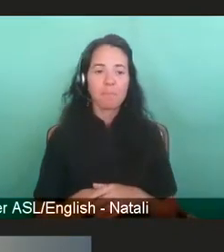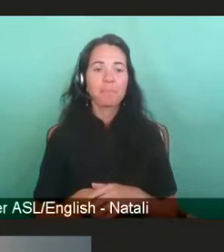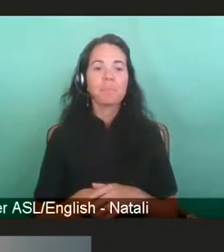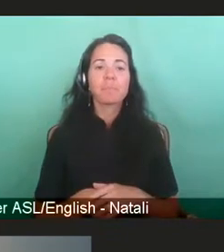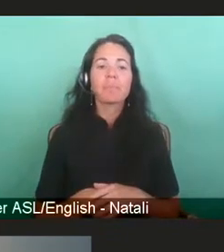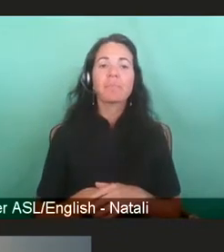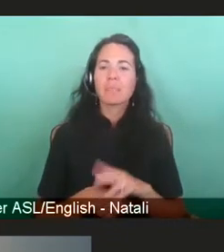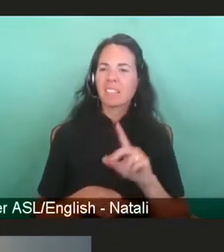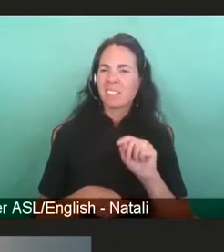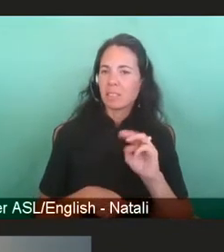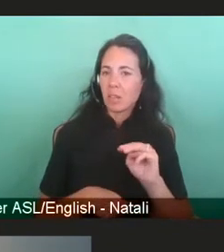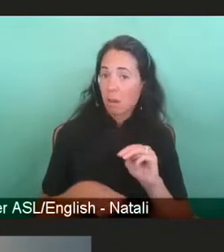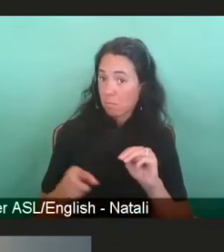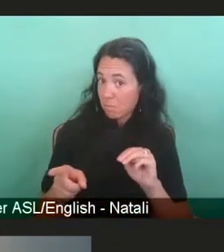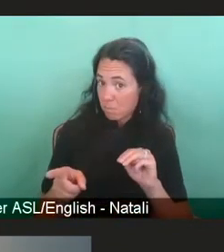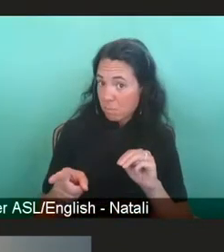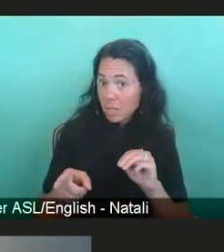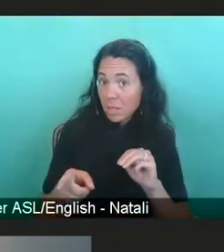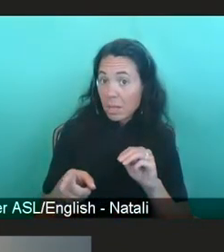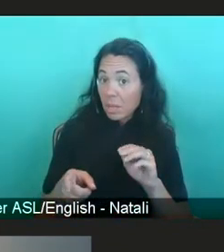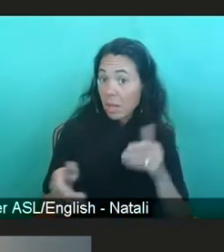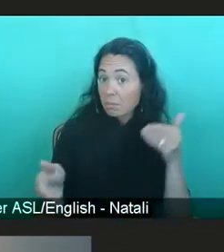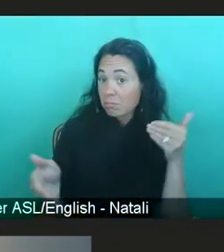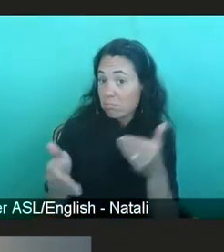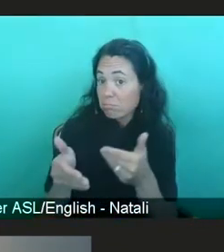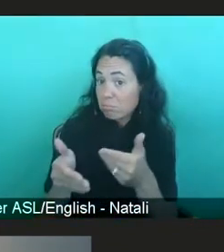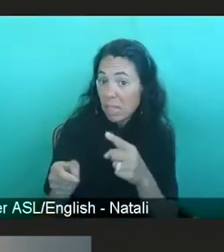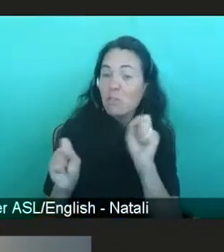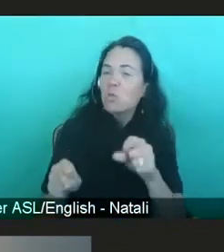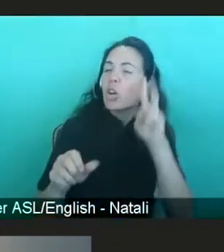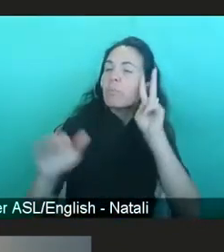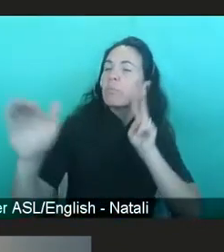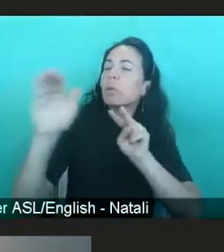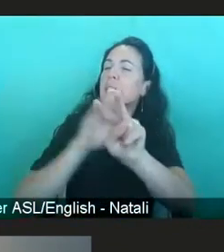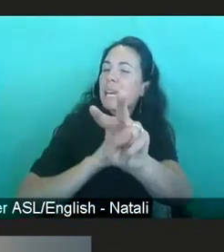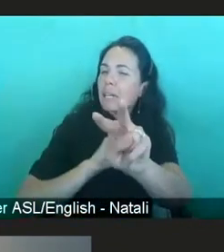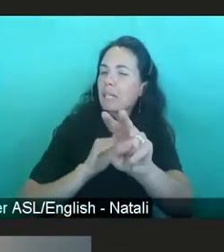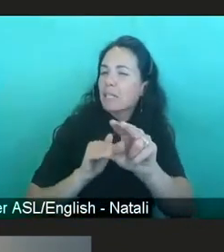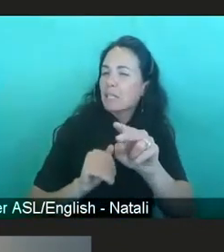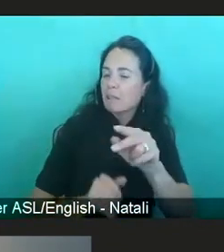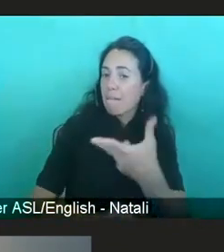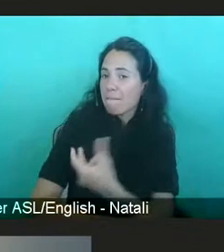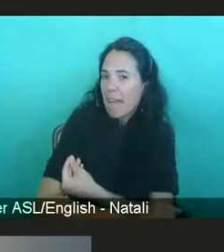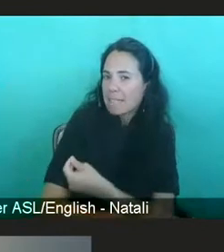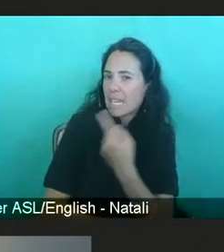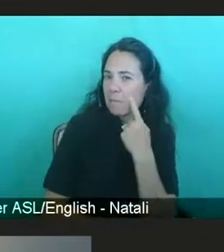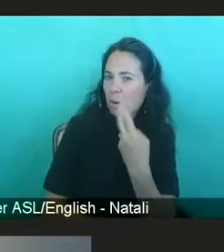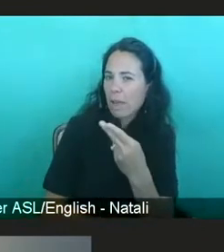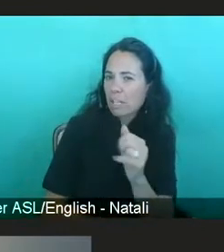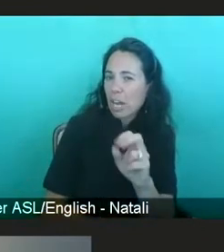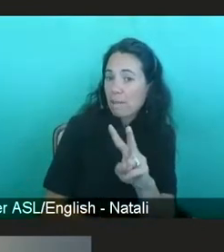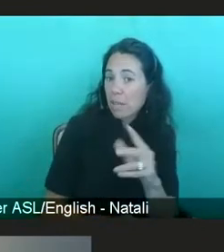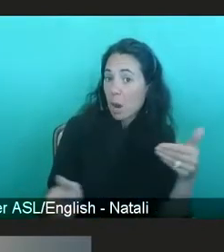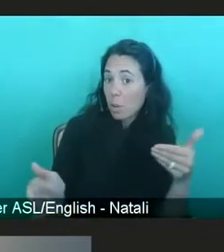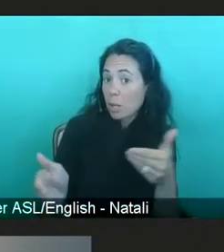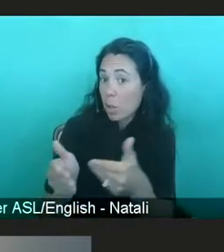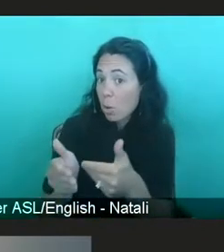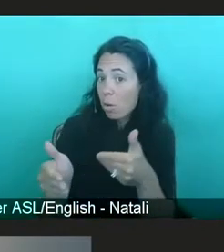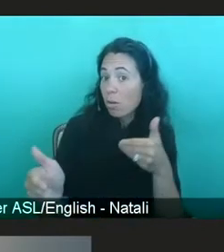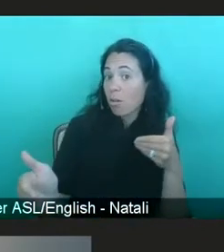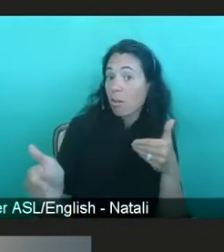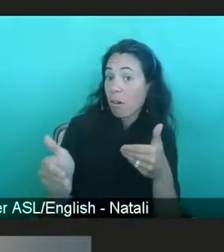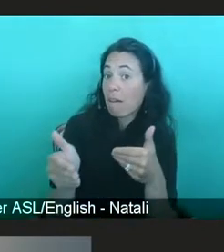getting either, if you had to predict, how close are we to getting a vaccine for HIV and how close are we to getting